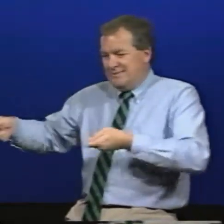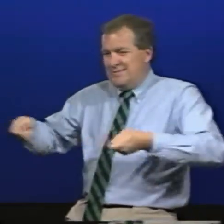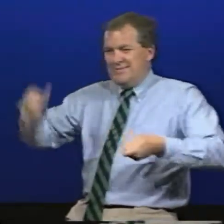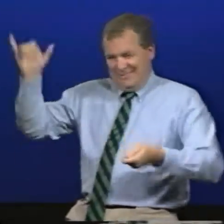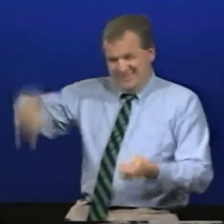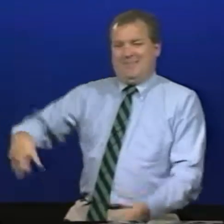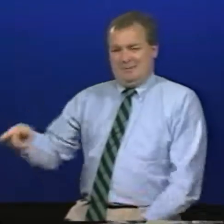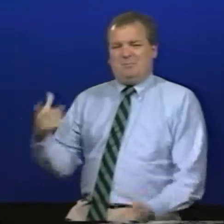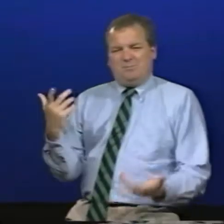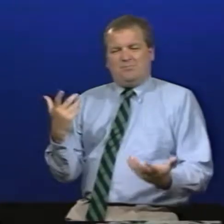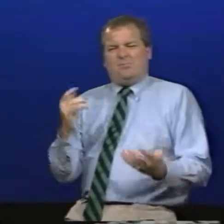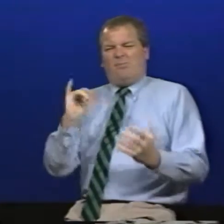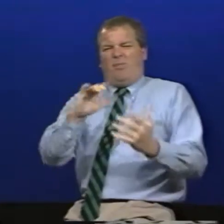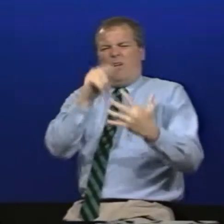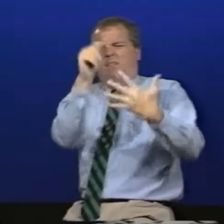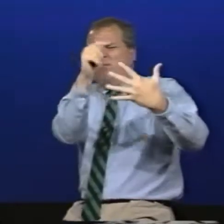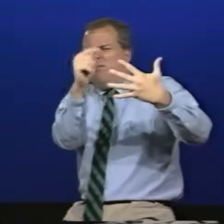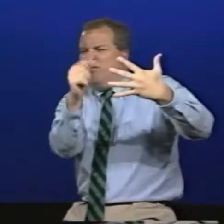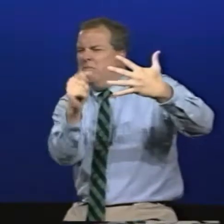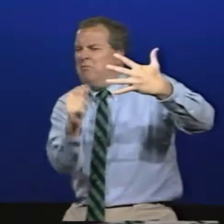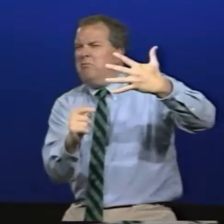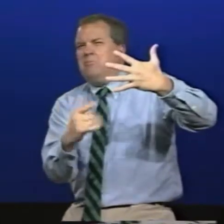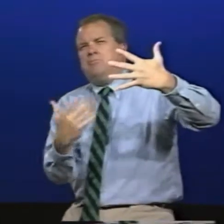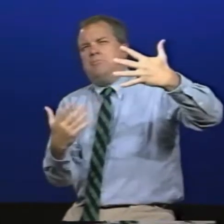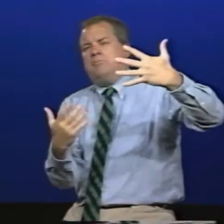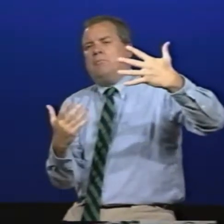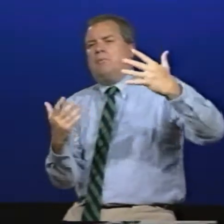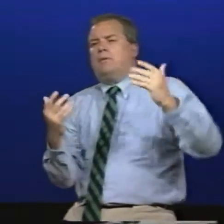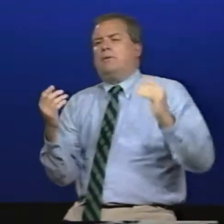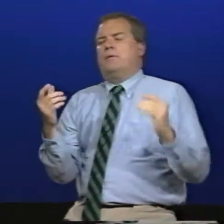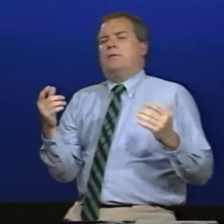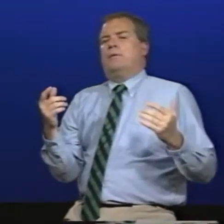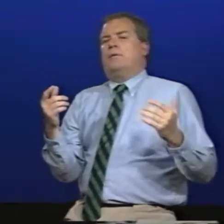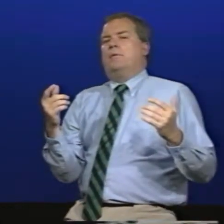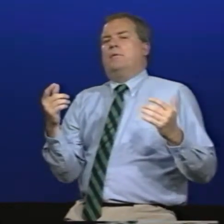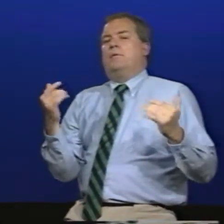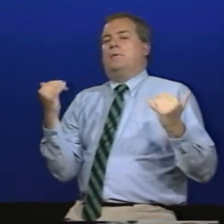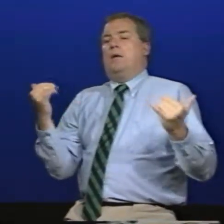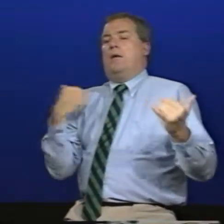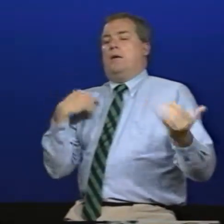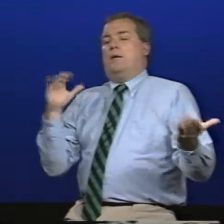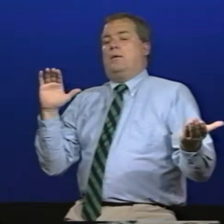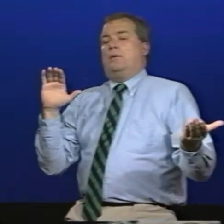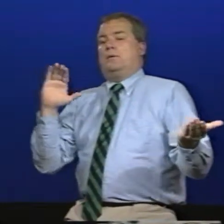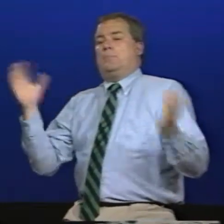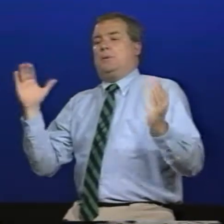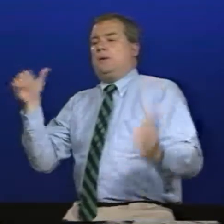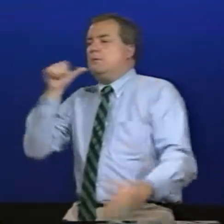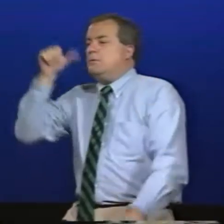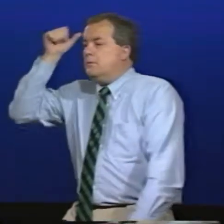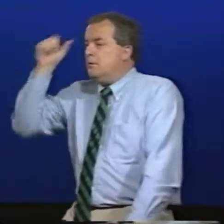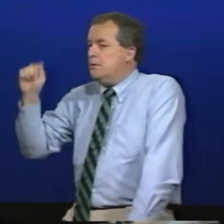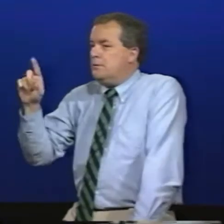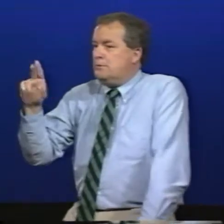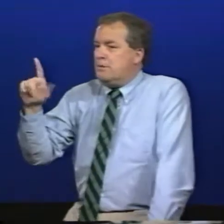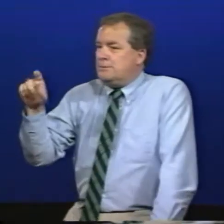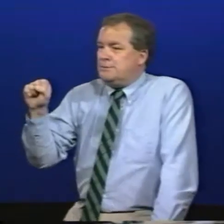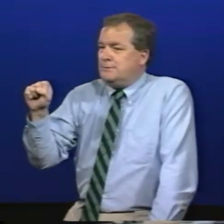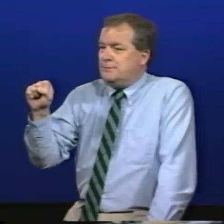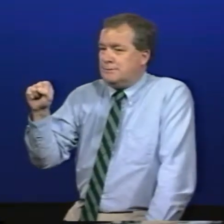players so there are all these kinds of things associated with basketball in a school setting now